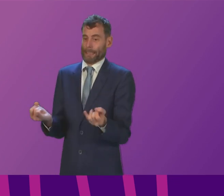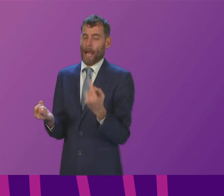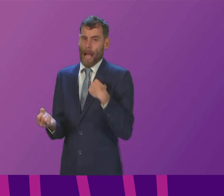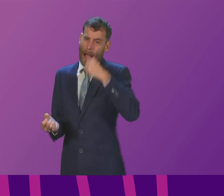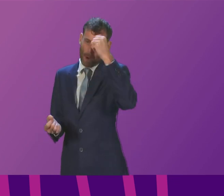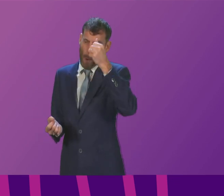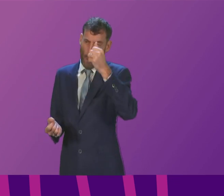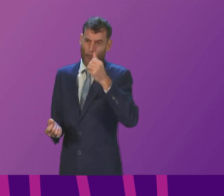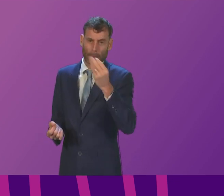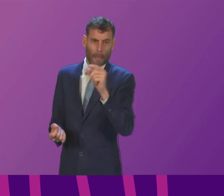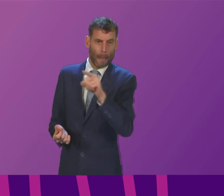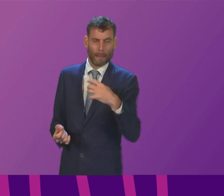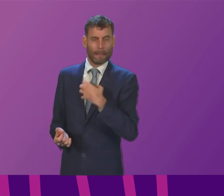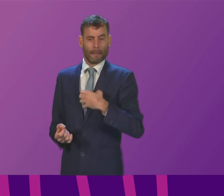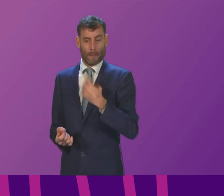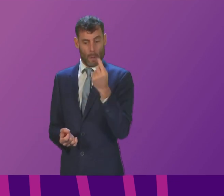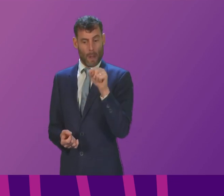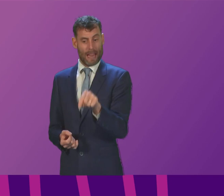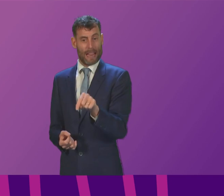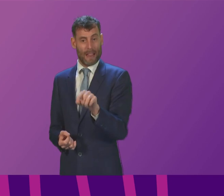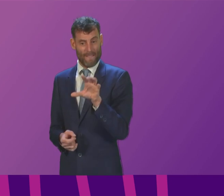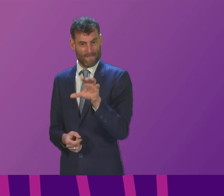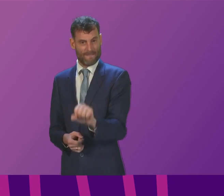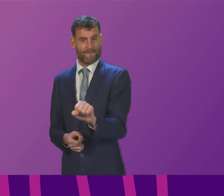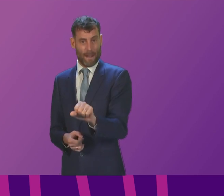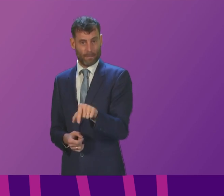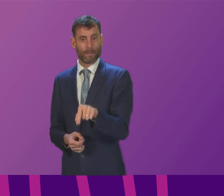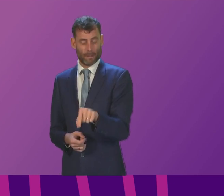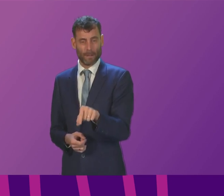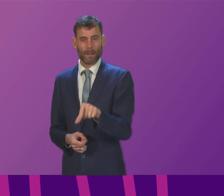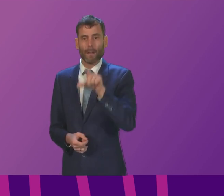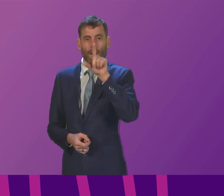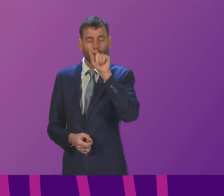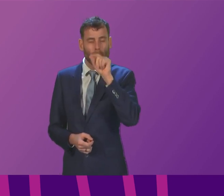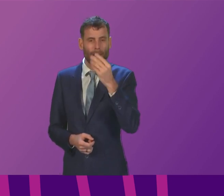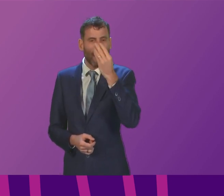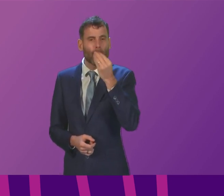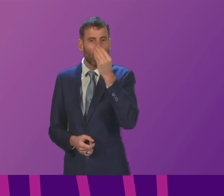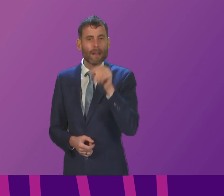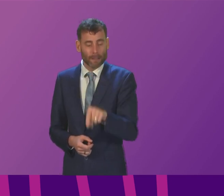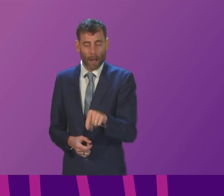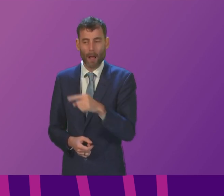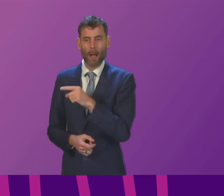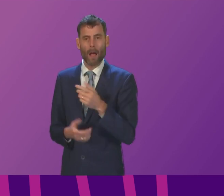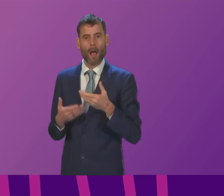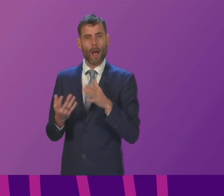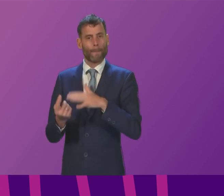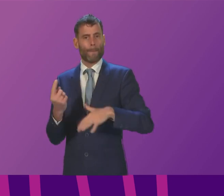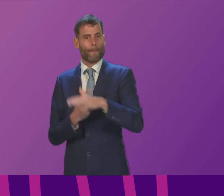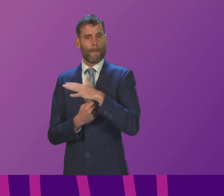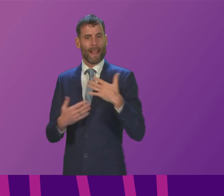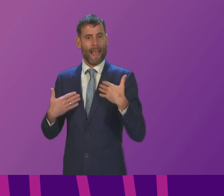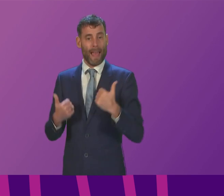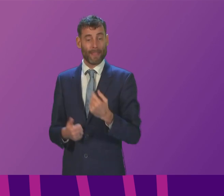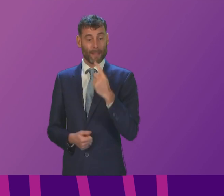a small premises near Arbroath has tested positive for avian influenza public health advice remains that the risk